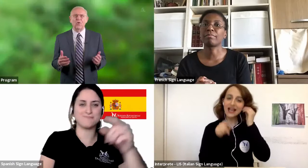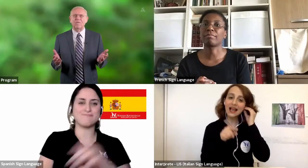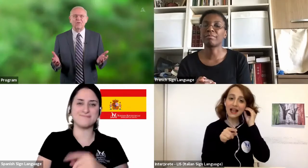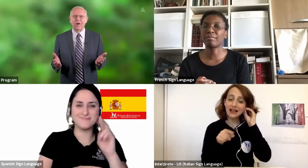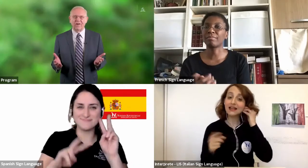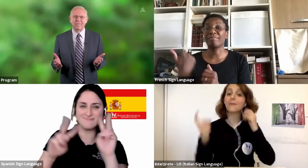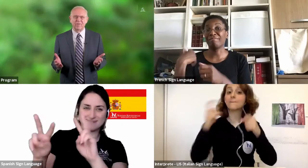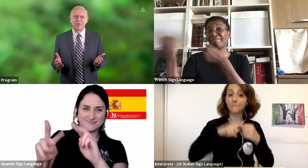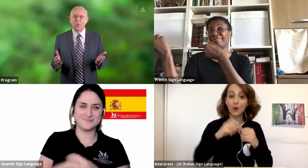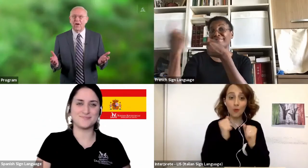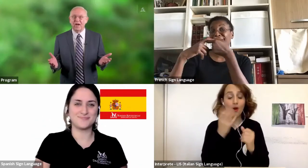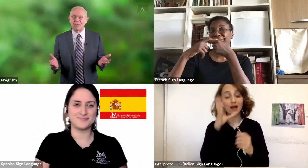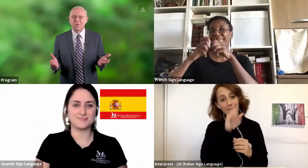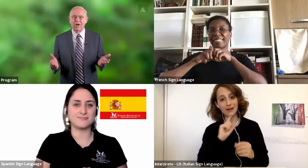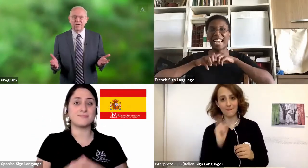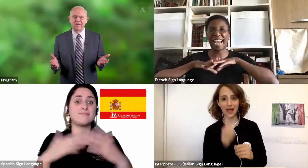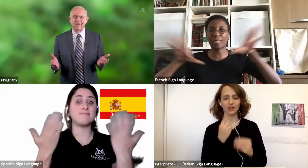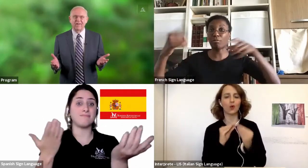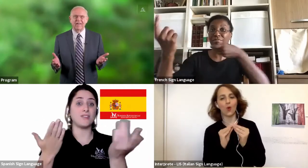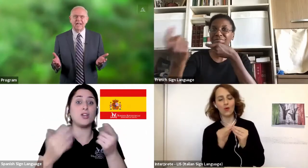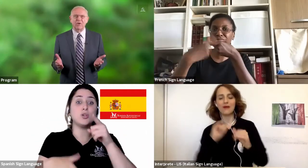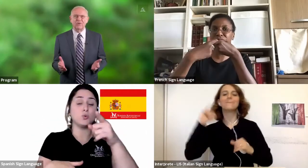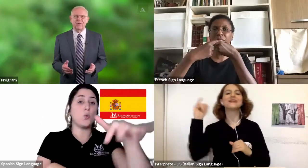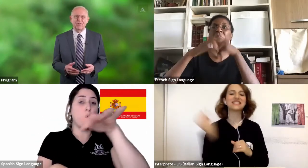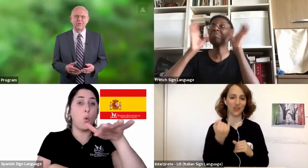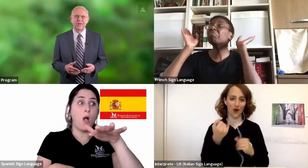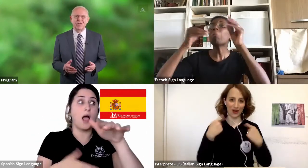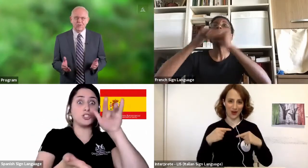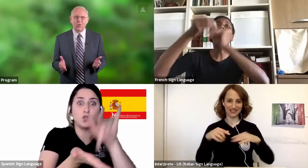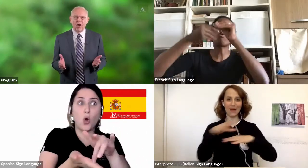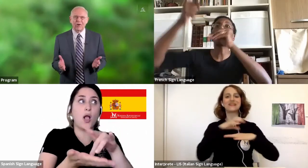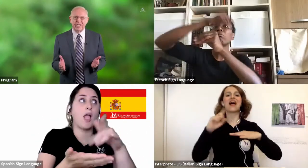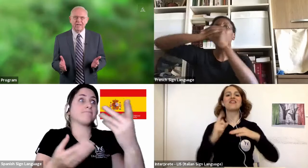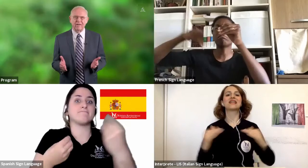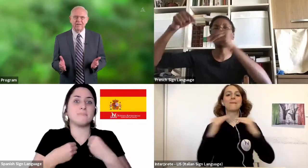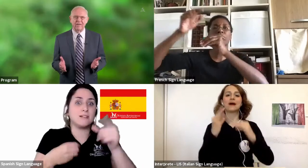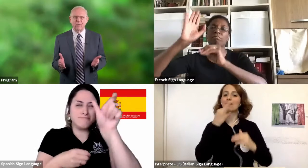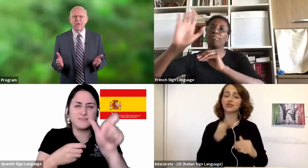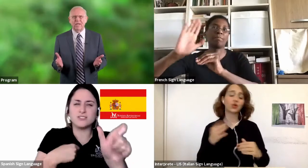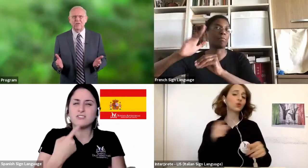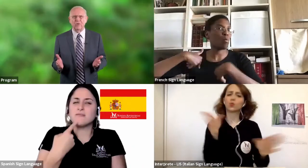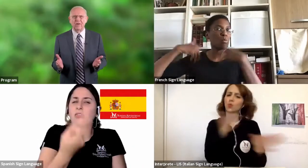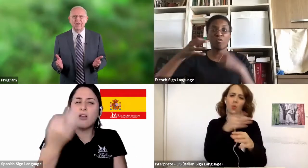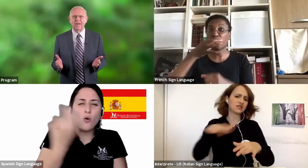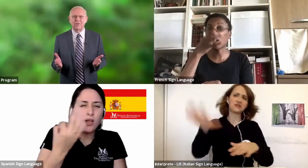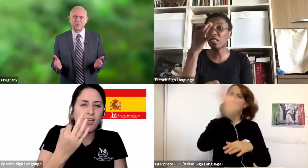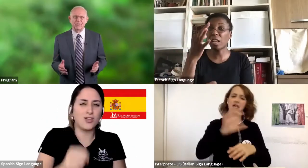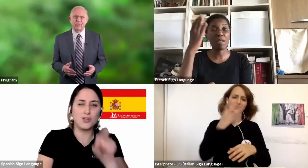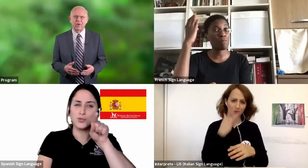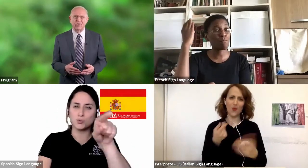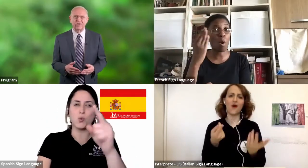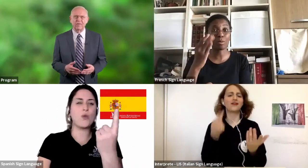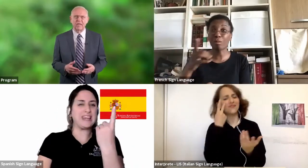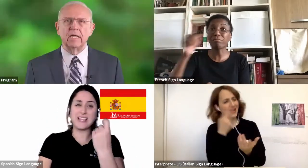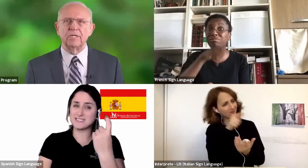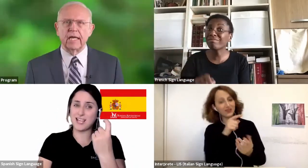Whoever you are, wherever you are, let me assure you, you are needed. We need you, and so does